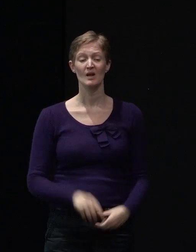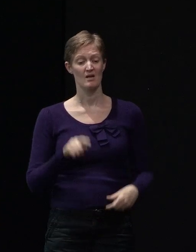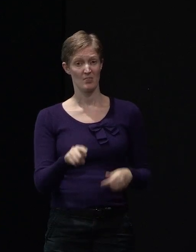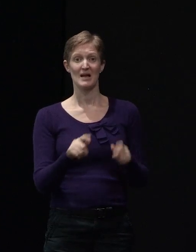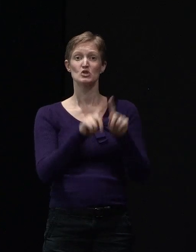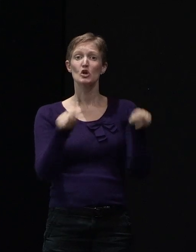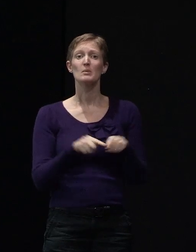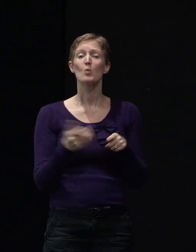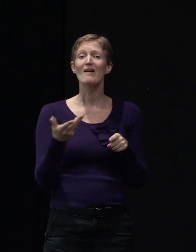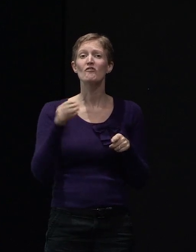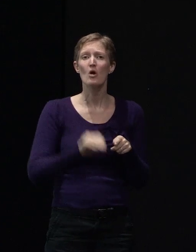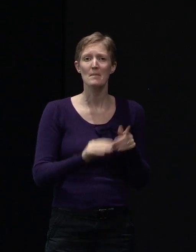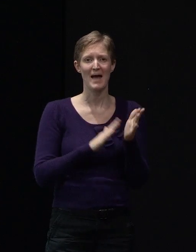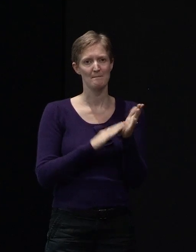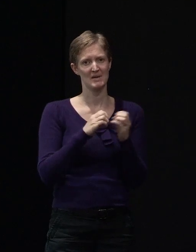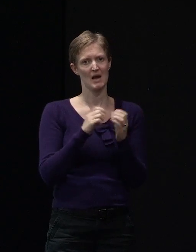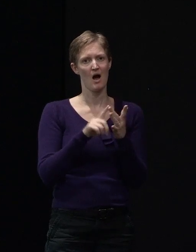MBIE website.